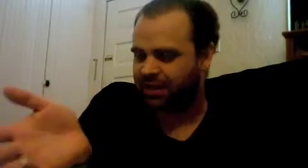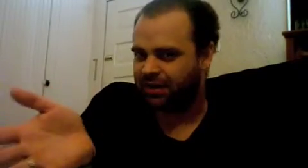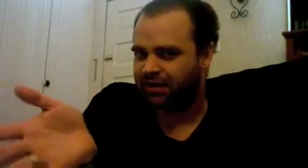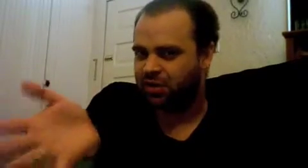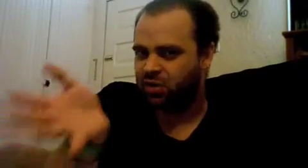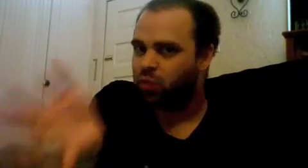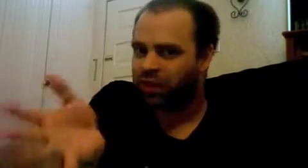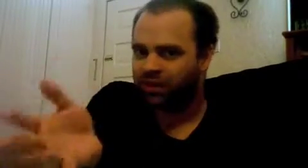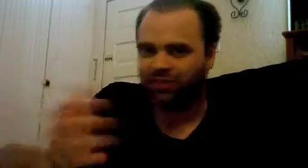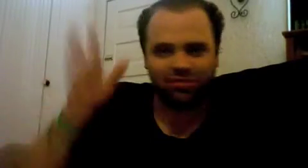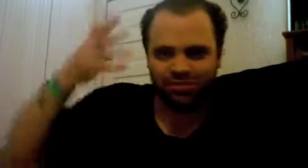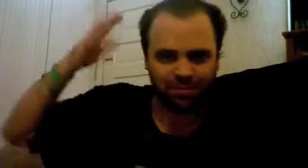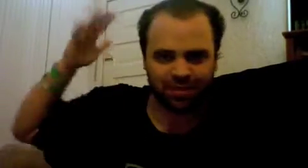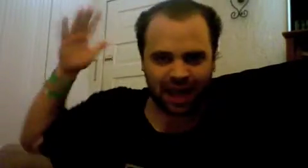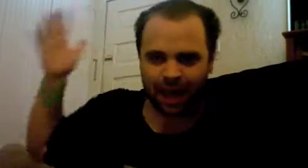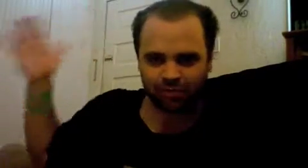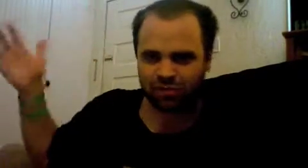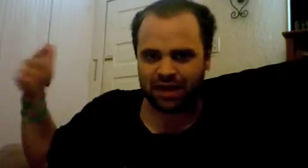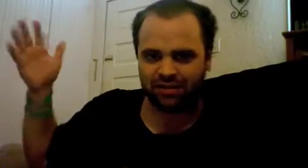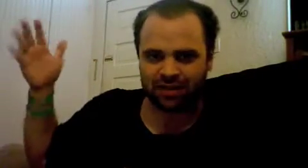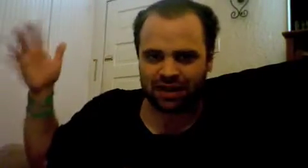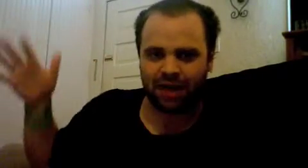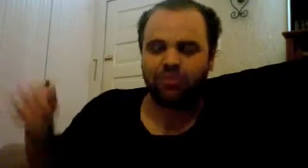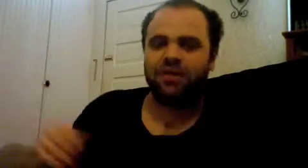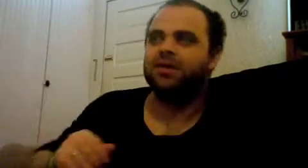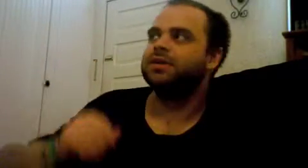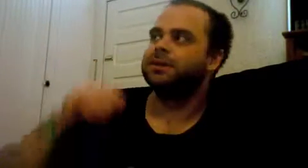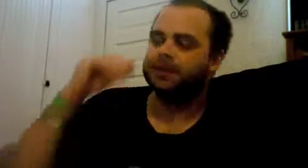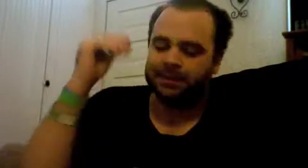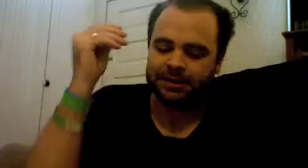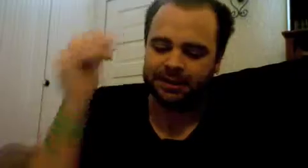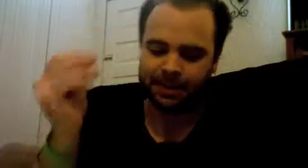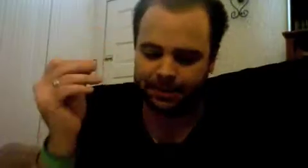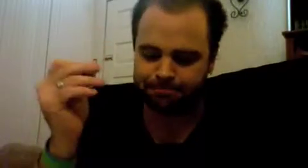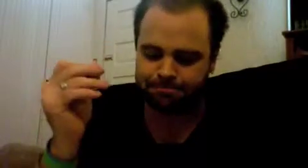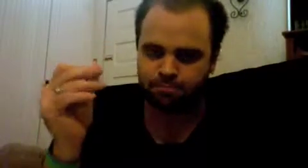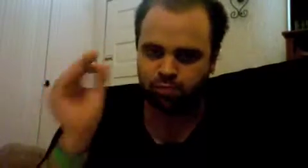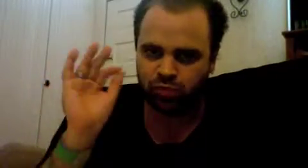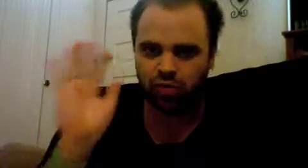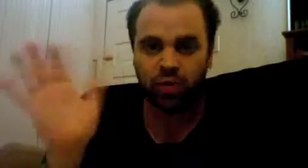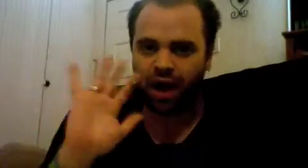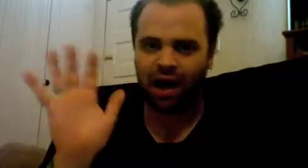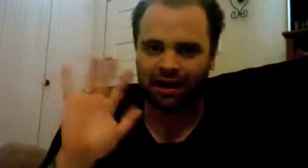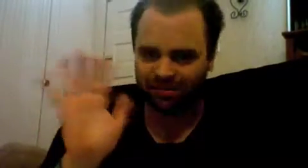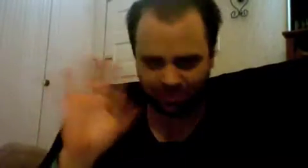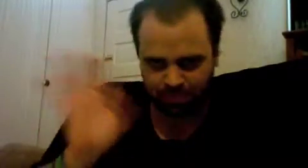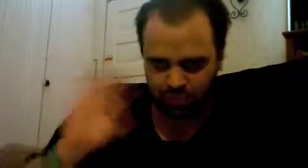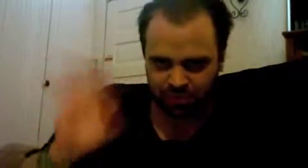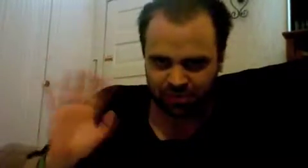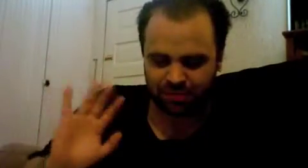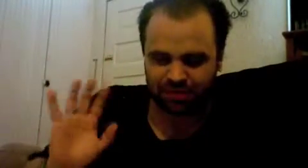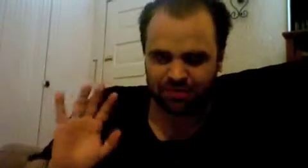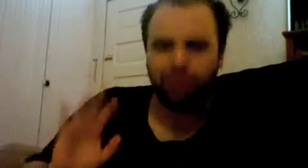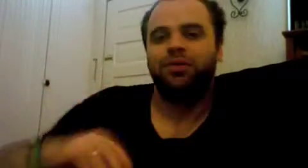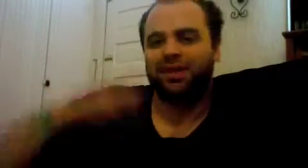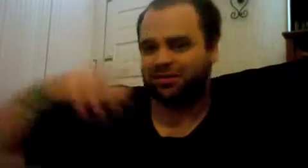real it's just something abstract and out there so God as purely something simple is